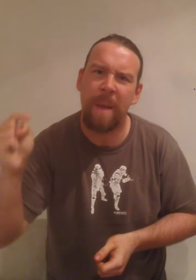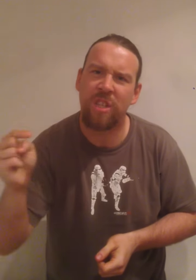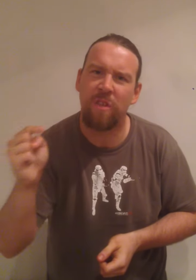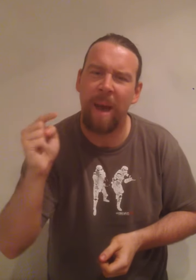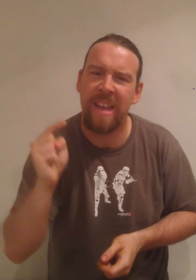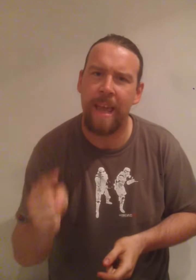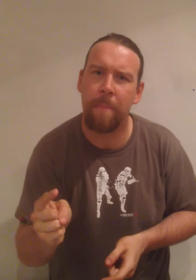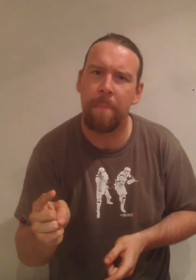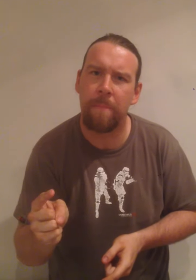mention of my name.